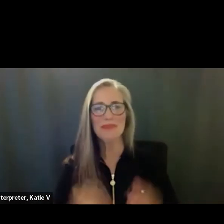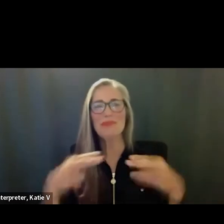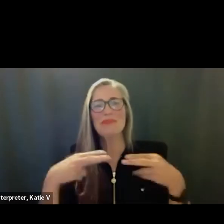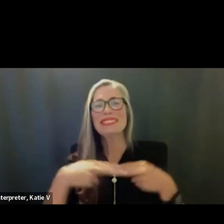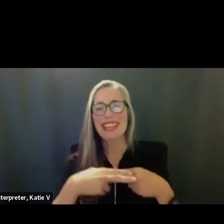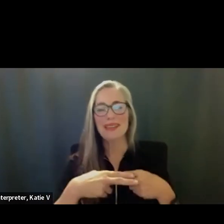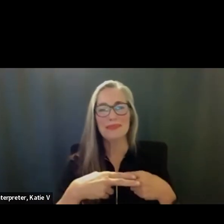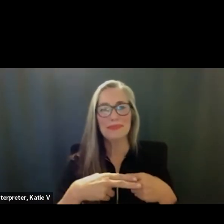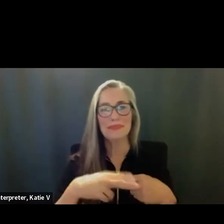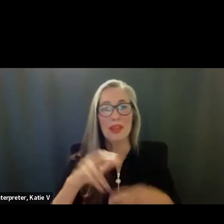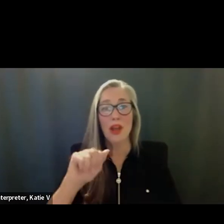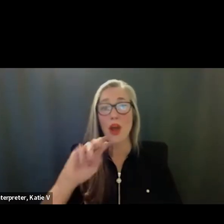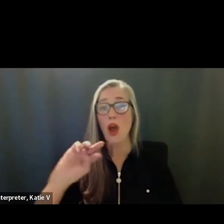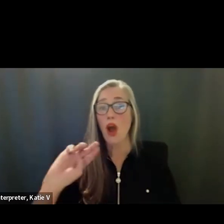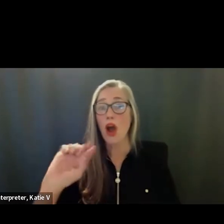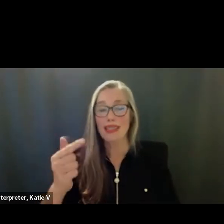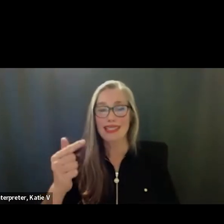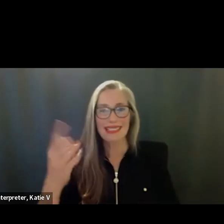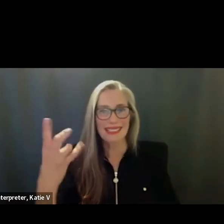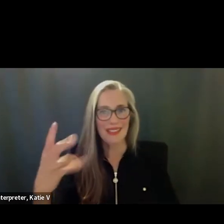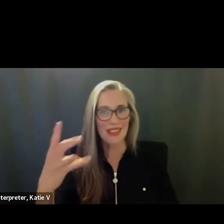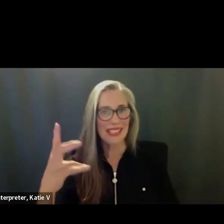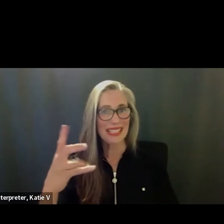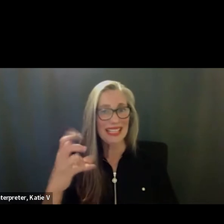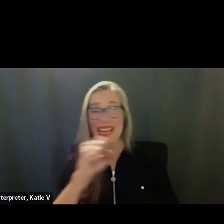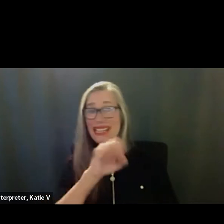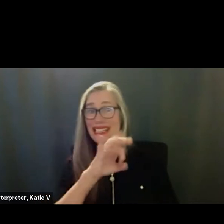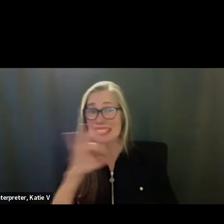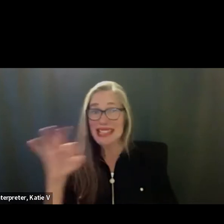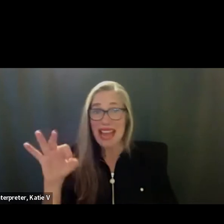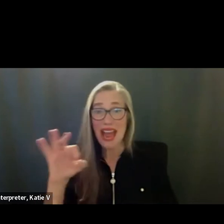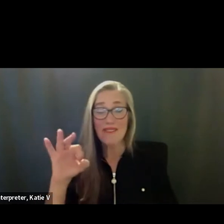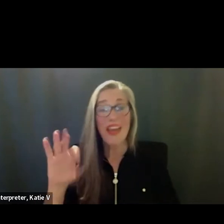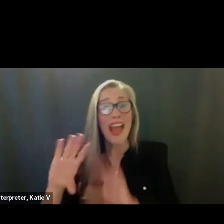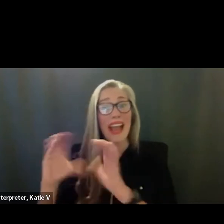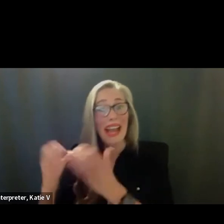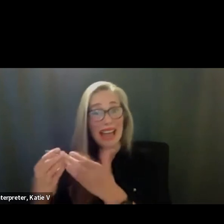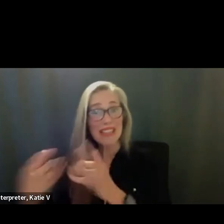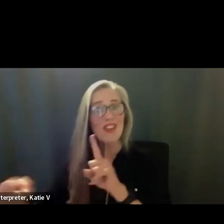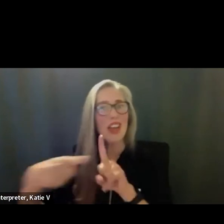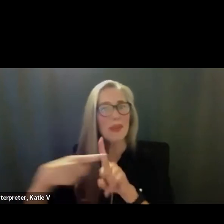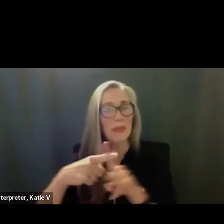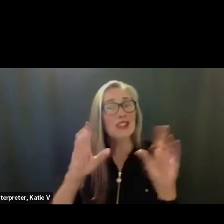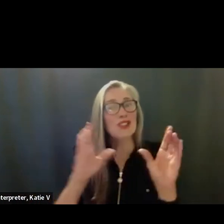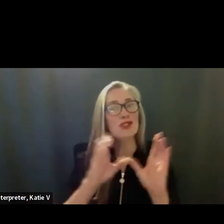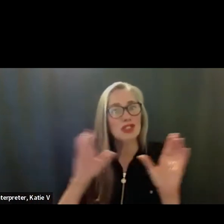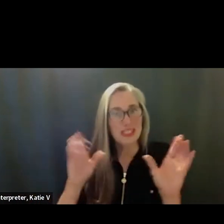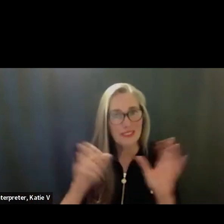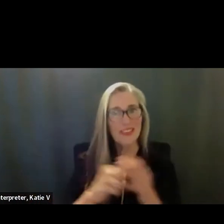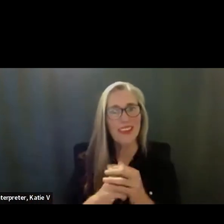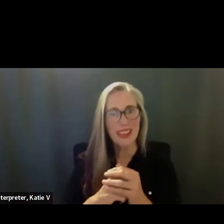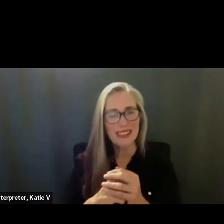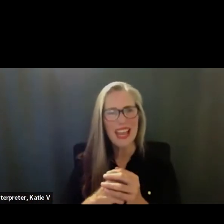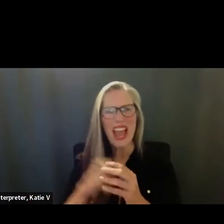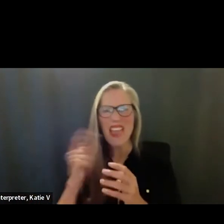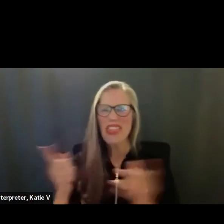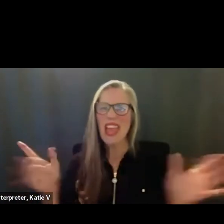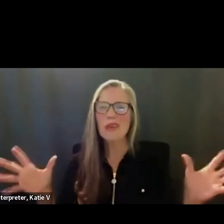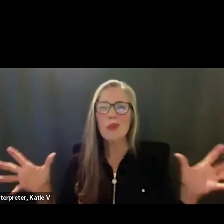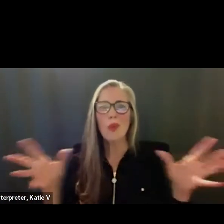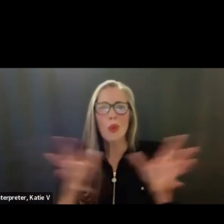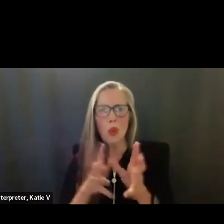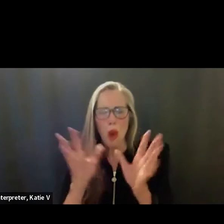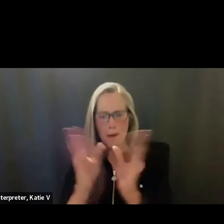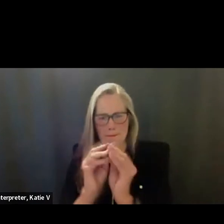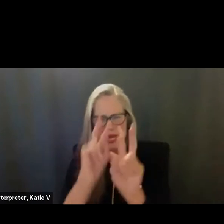On August 17th, our entire staff, classified, certificated, came together to examine and learn